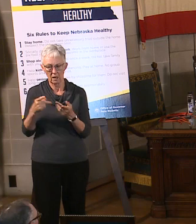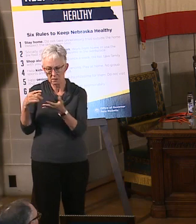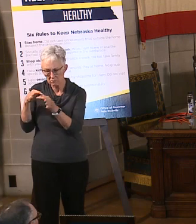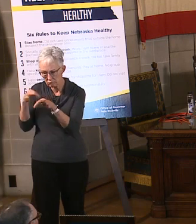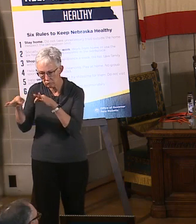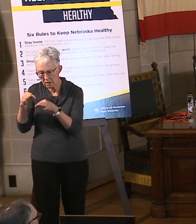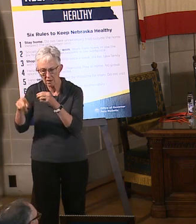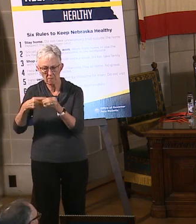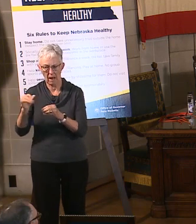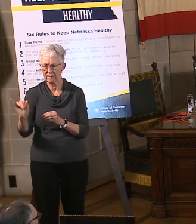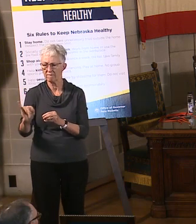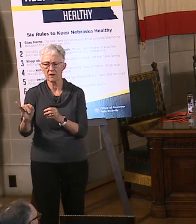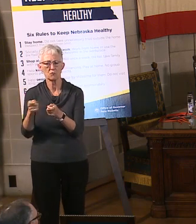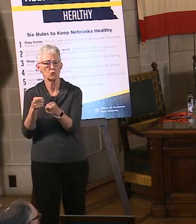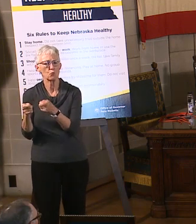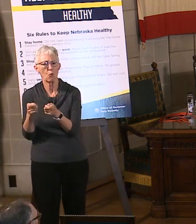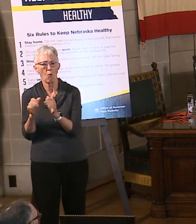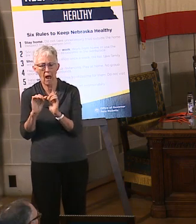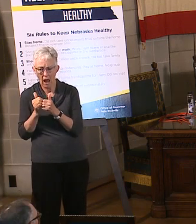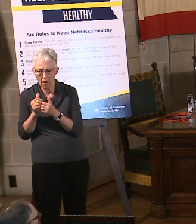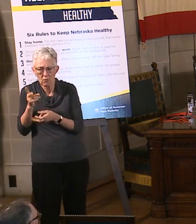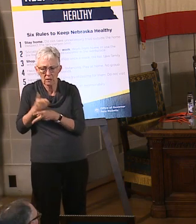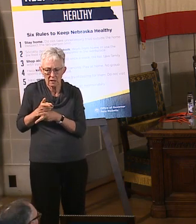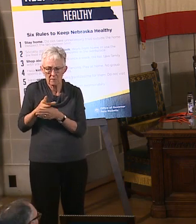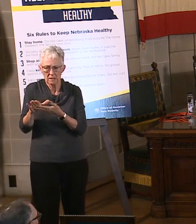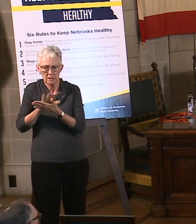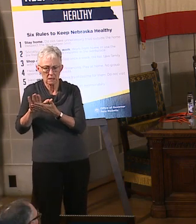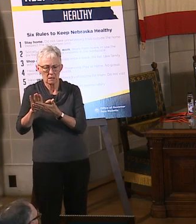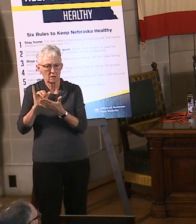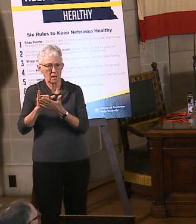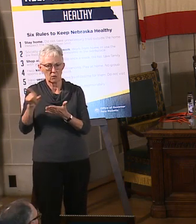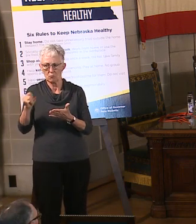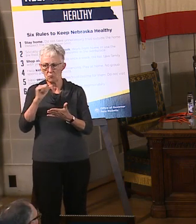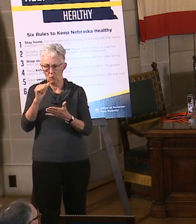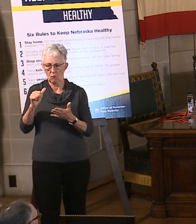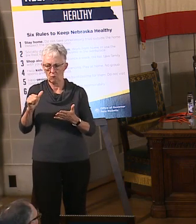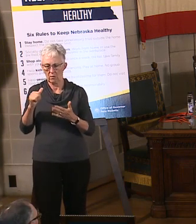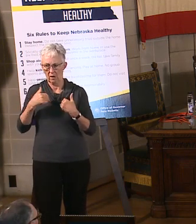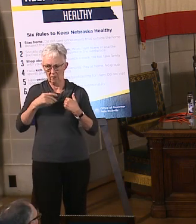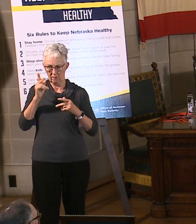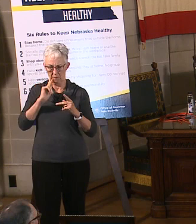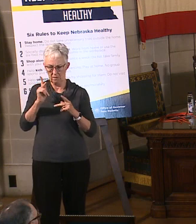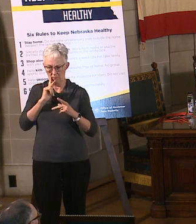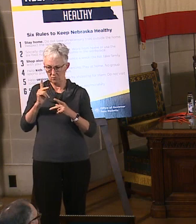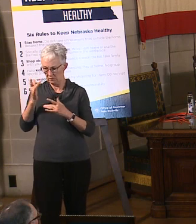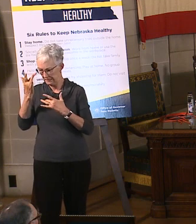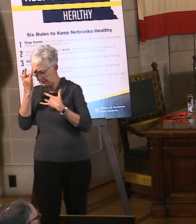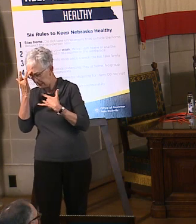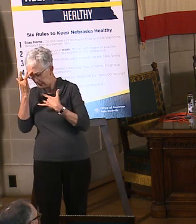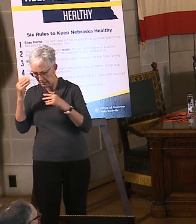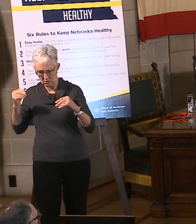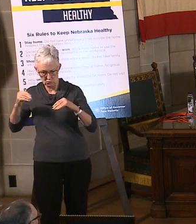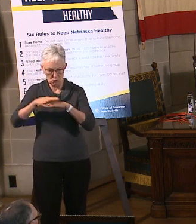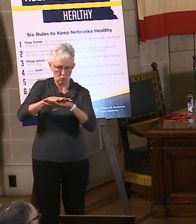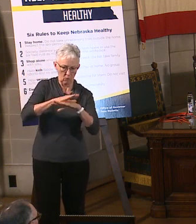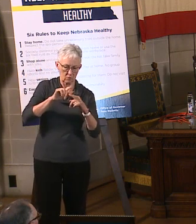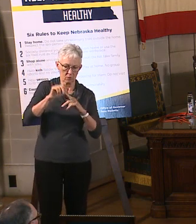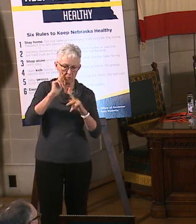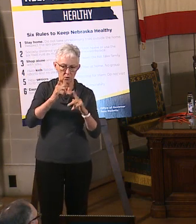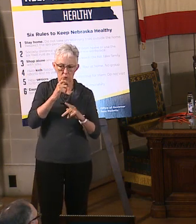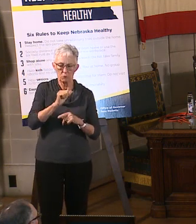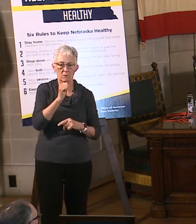so forth. So this is part of our overall plan with those at-risk populations. And it also includes working with our local public health departments around